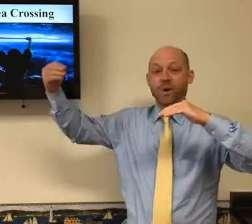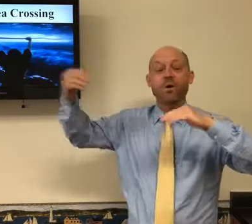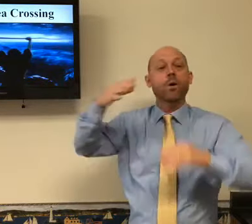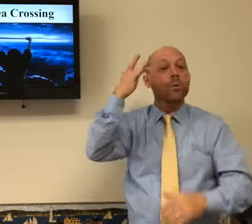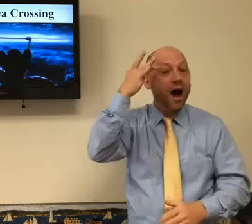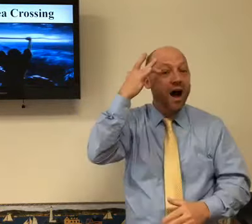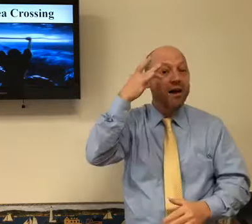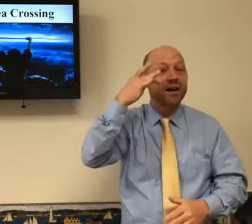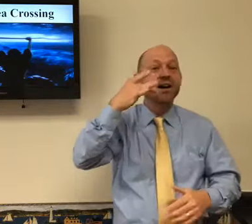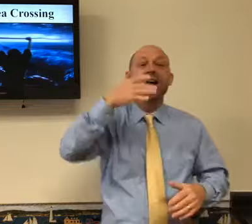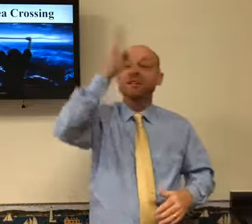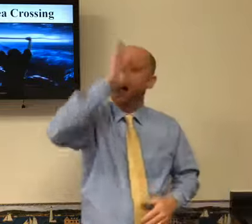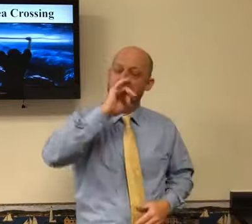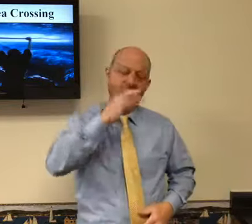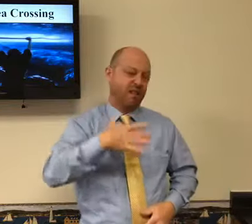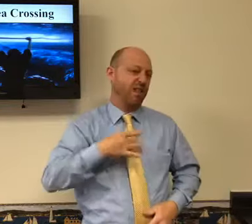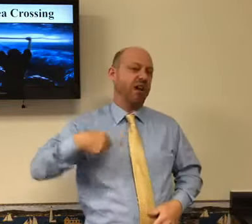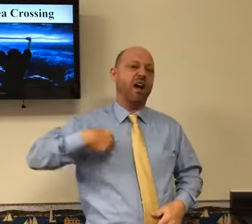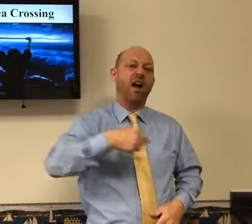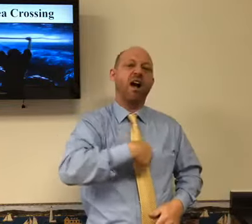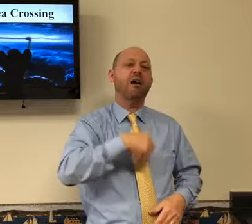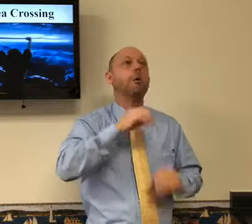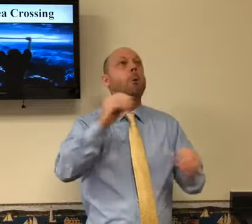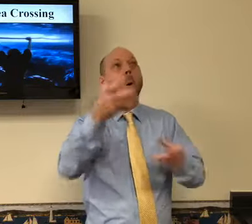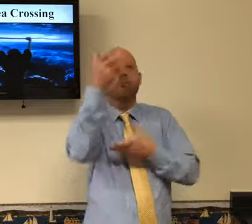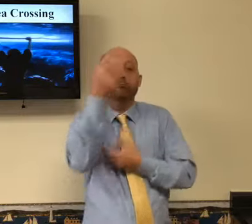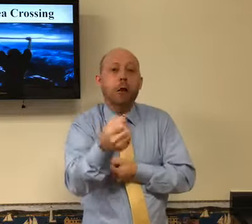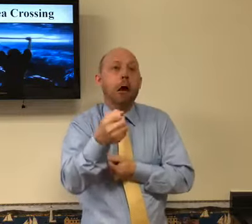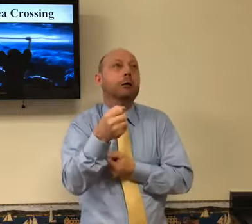The younger generations, they got to ultimately go there.